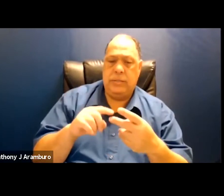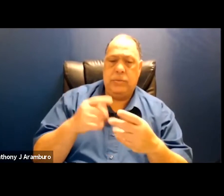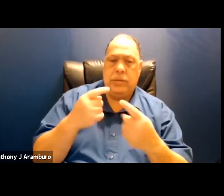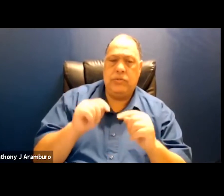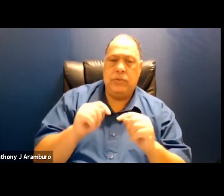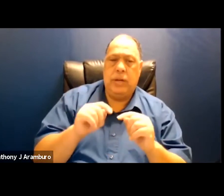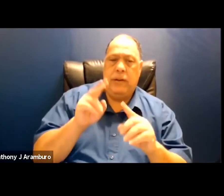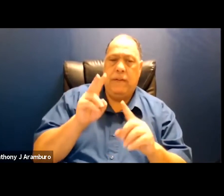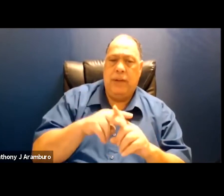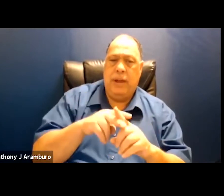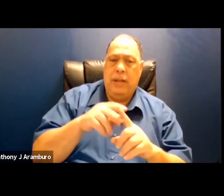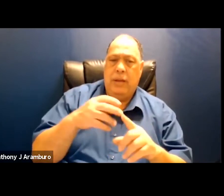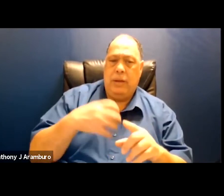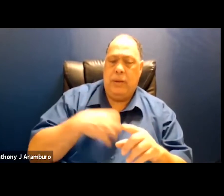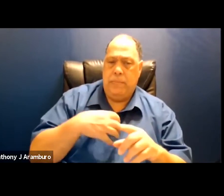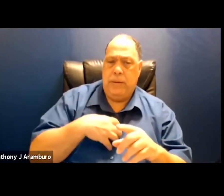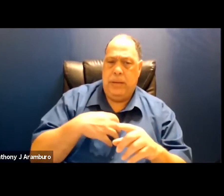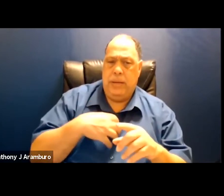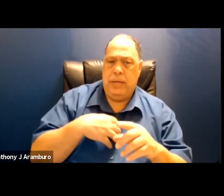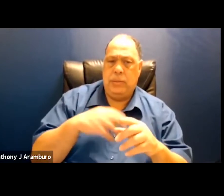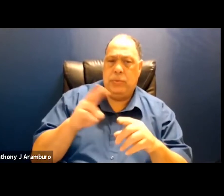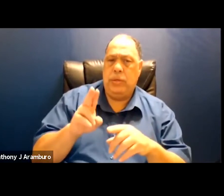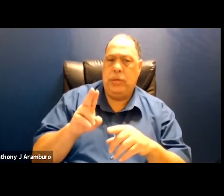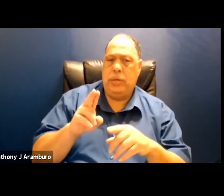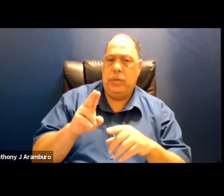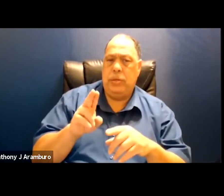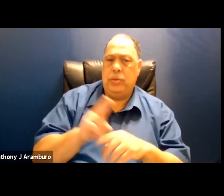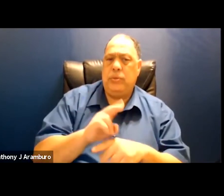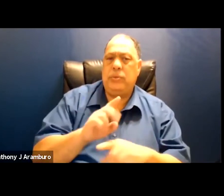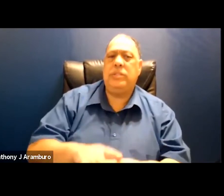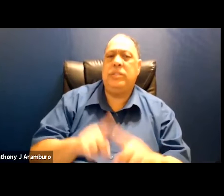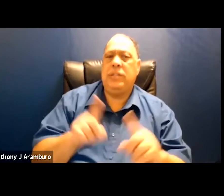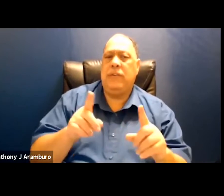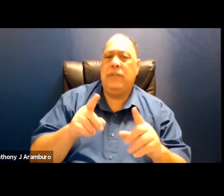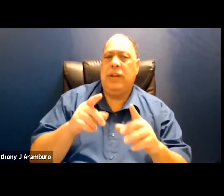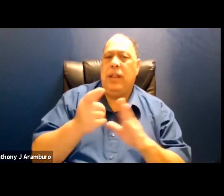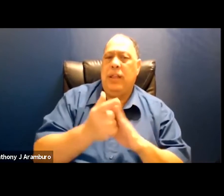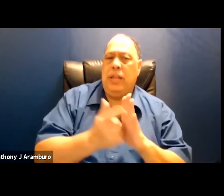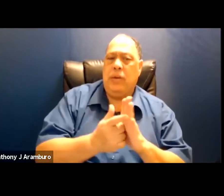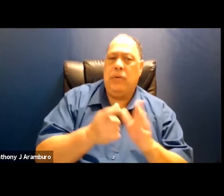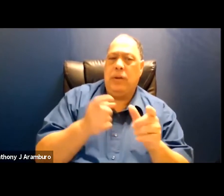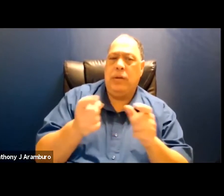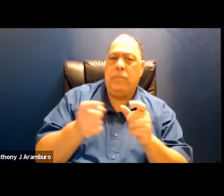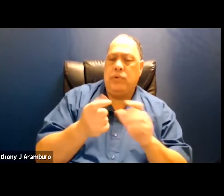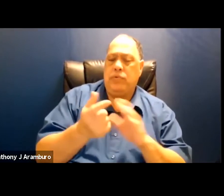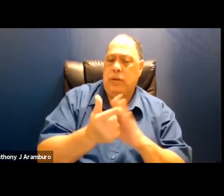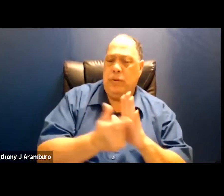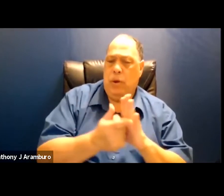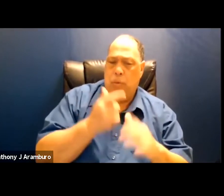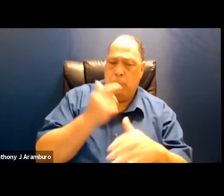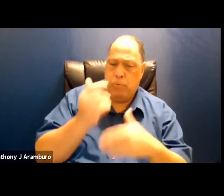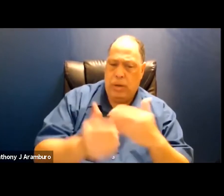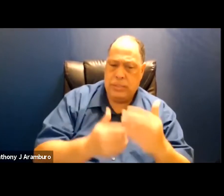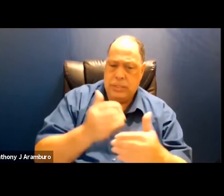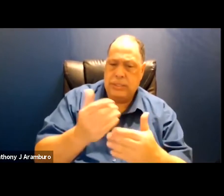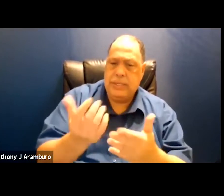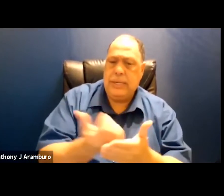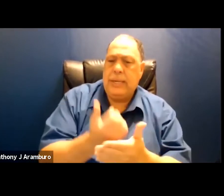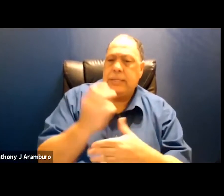file complaints we've used different uh legal and sort of um administrative law processes to try and get some